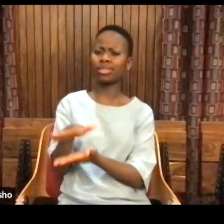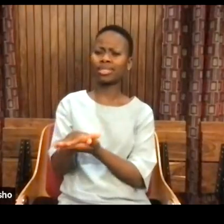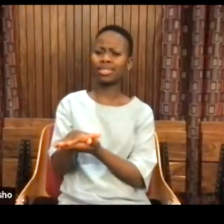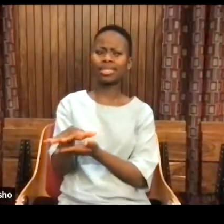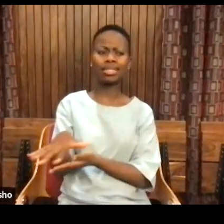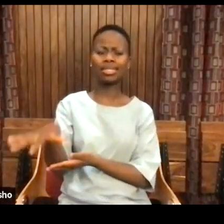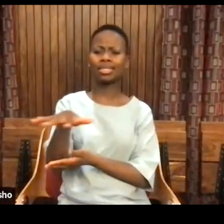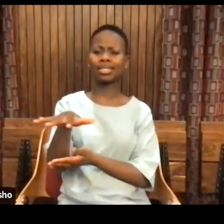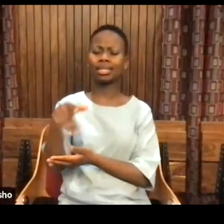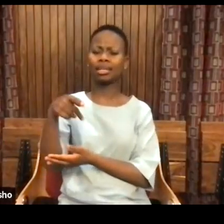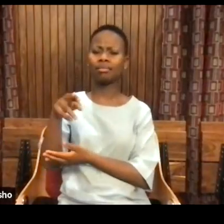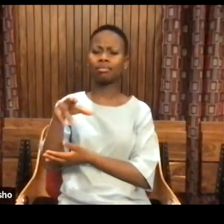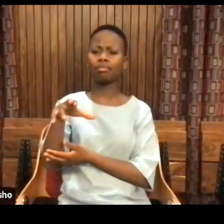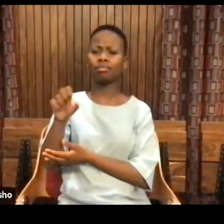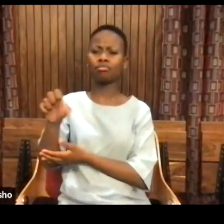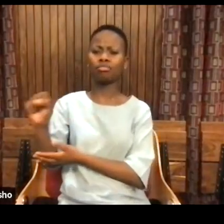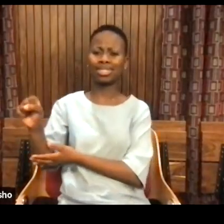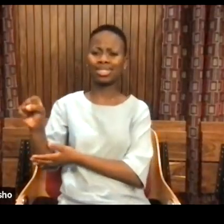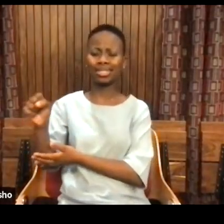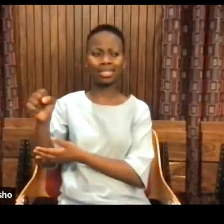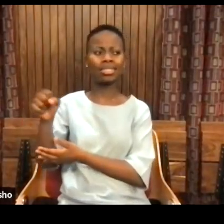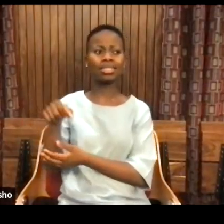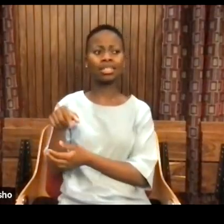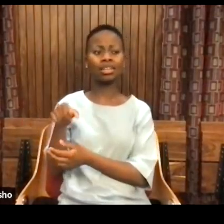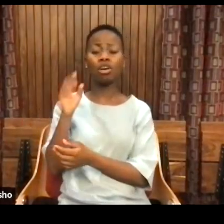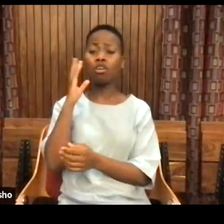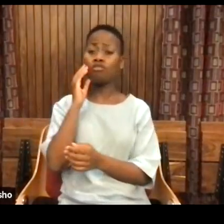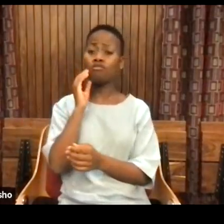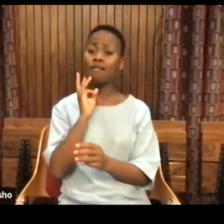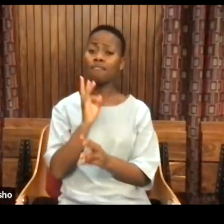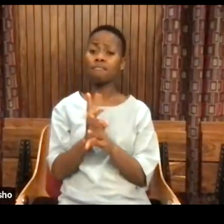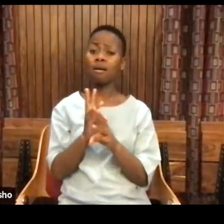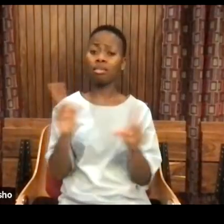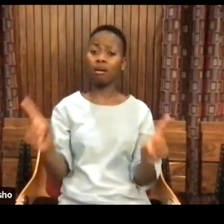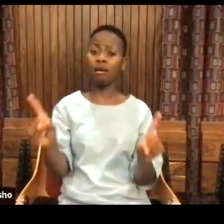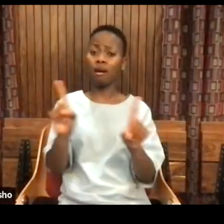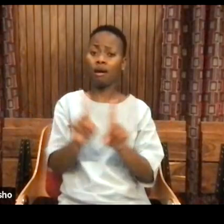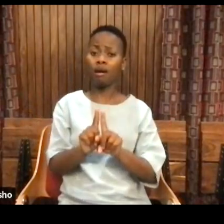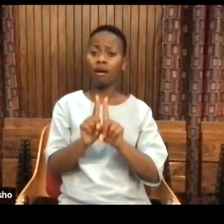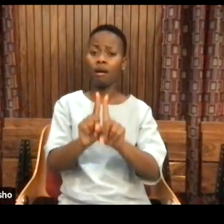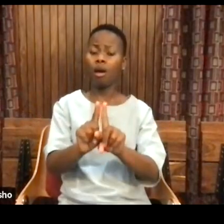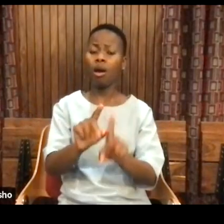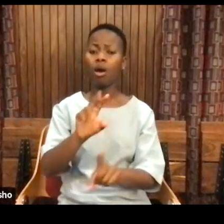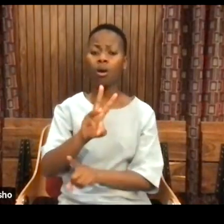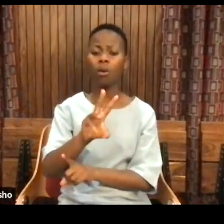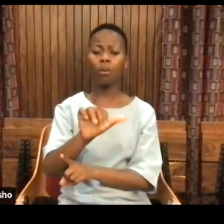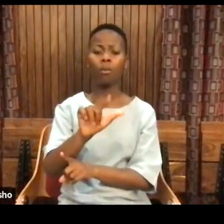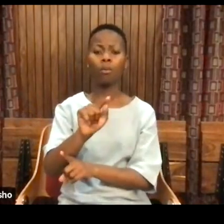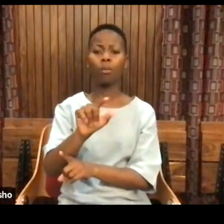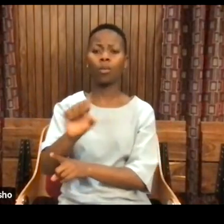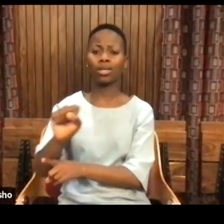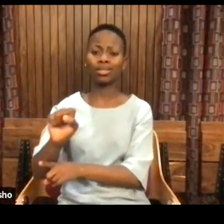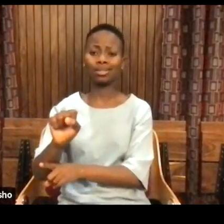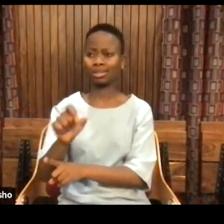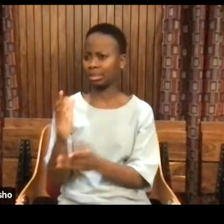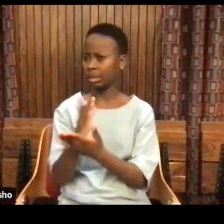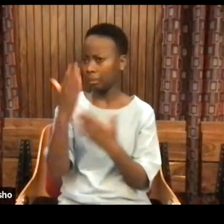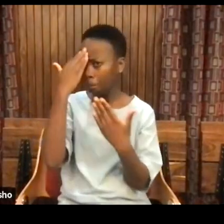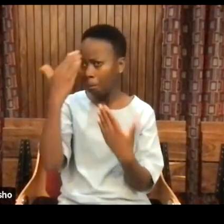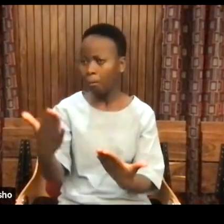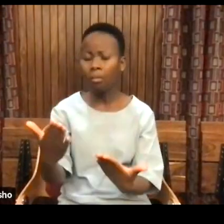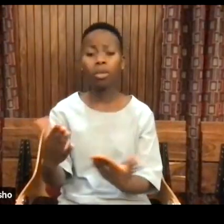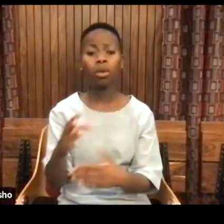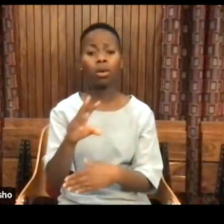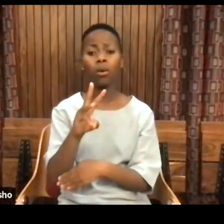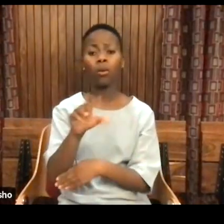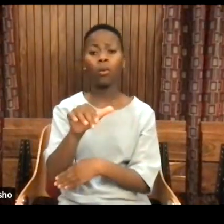And her grandmother would take her to Watts. And those of you who don't know what Watts is, Watts was what they